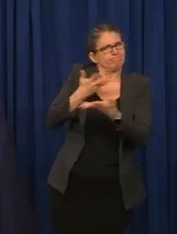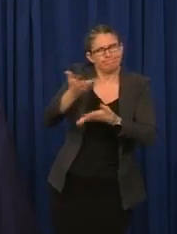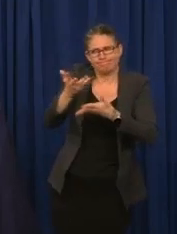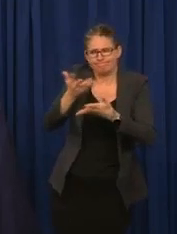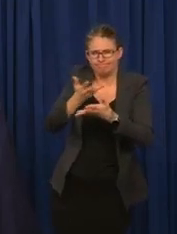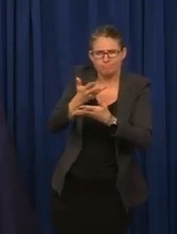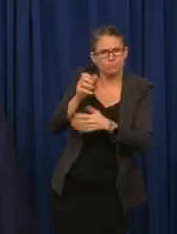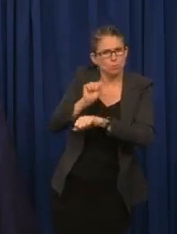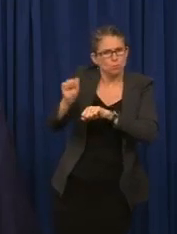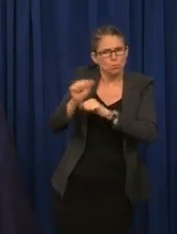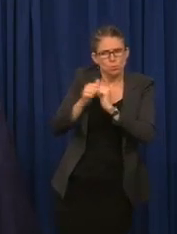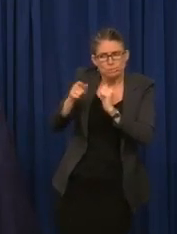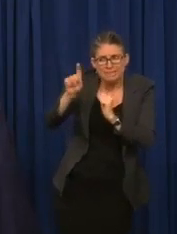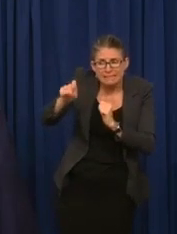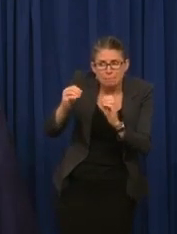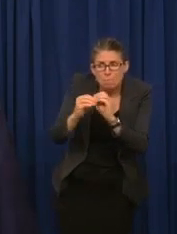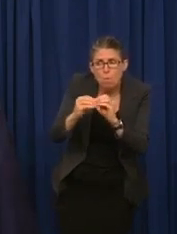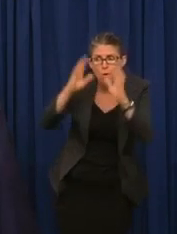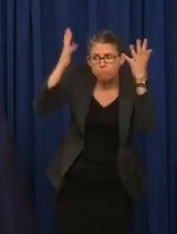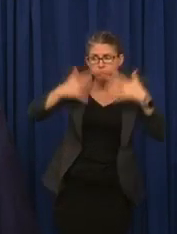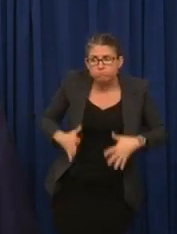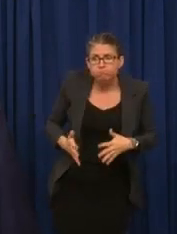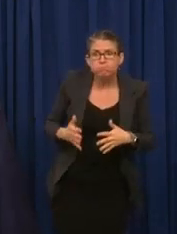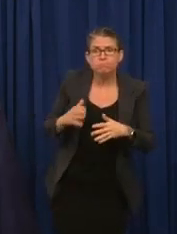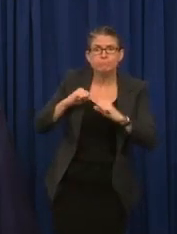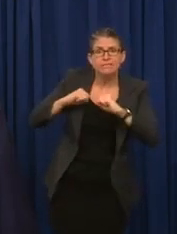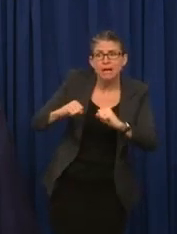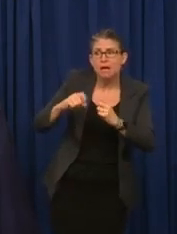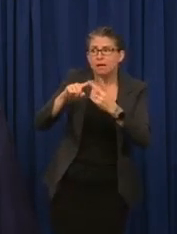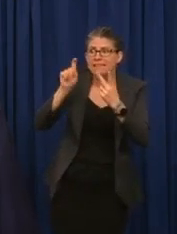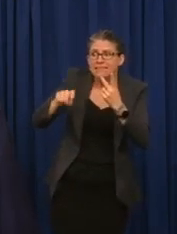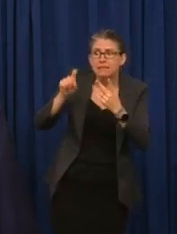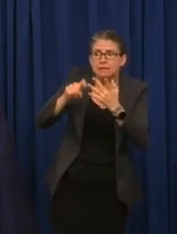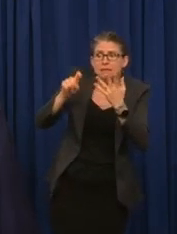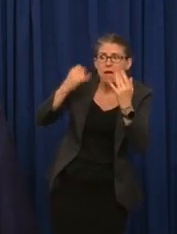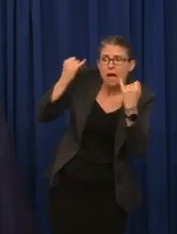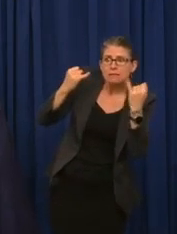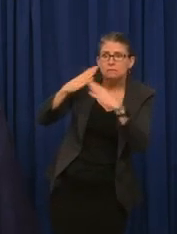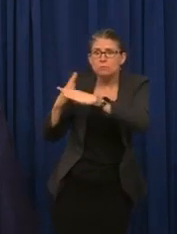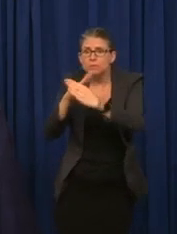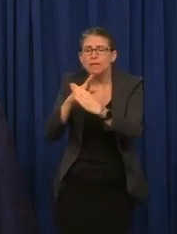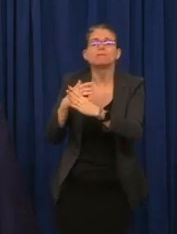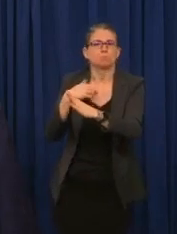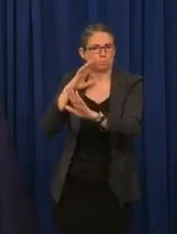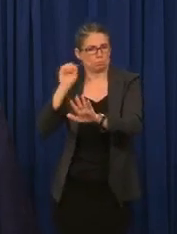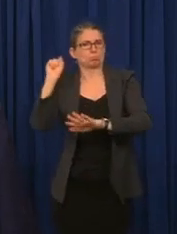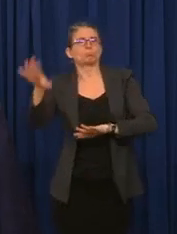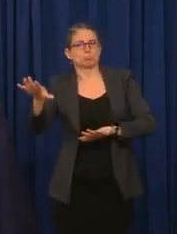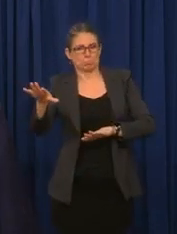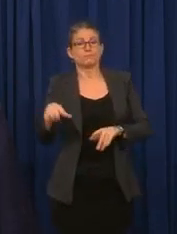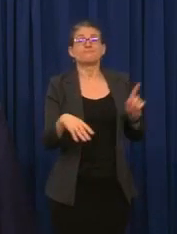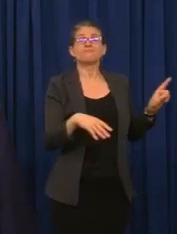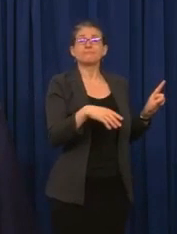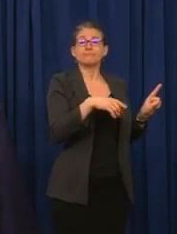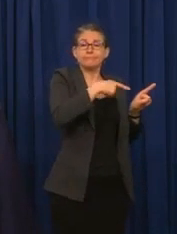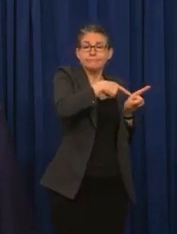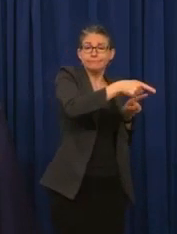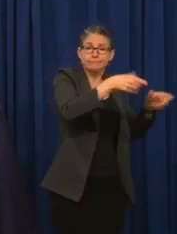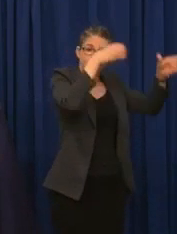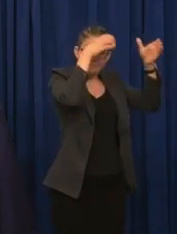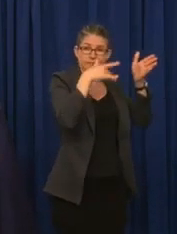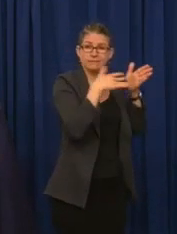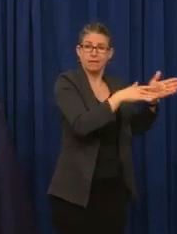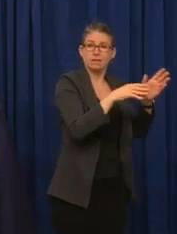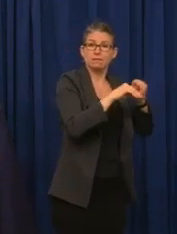PPE. And our team of epidemiologists is working with the facility to try to get a handle on who's